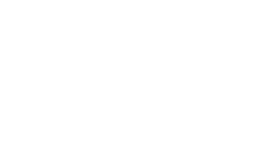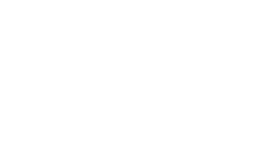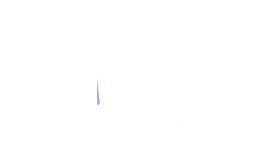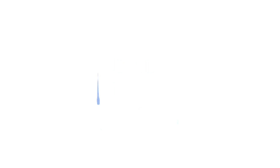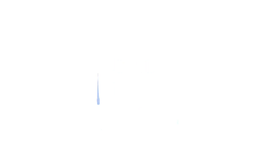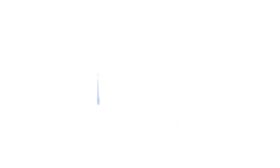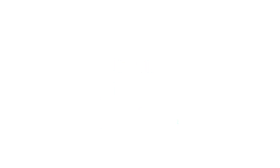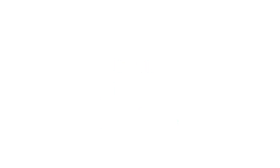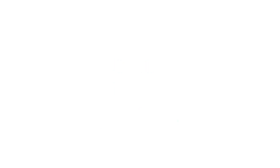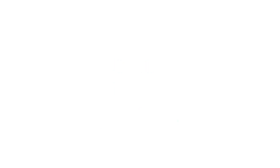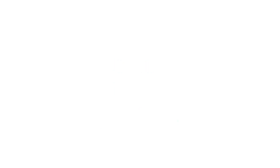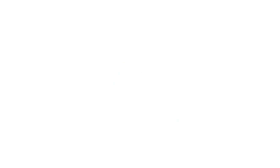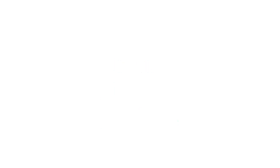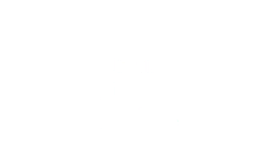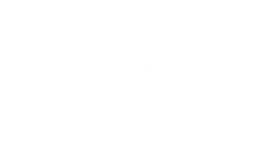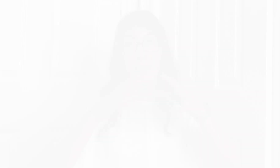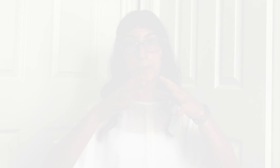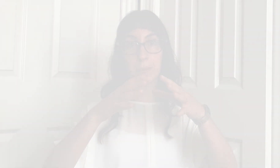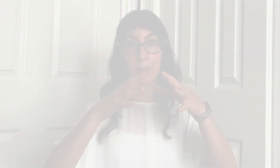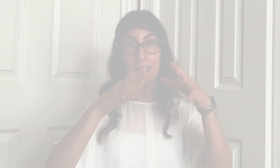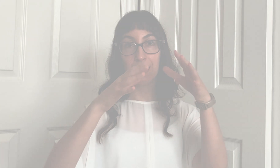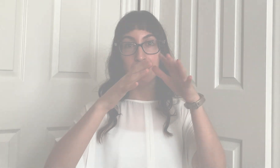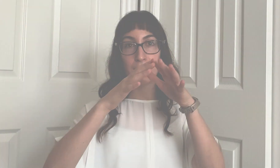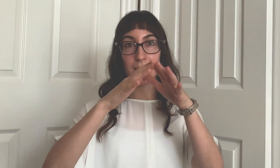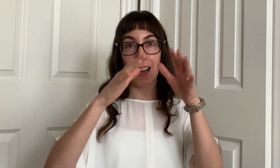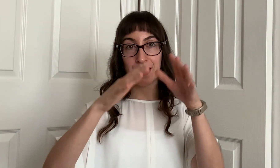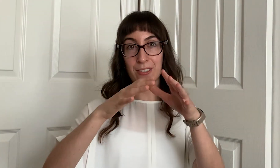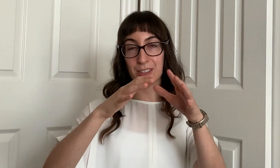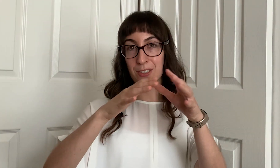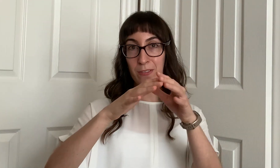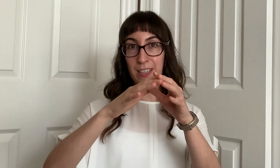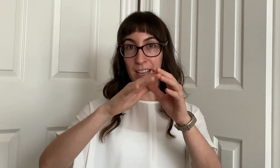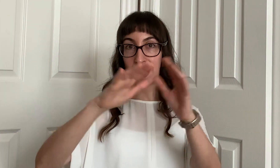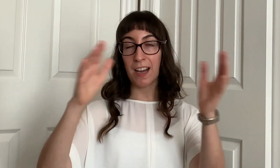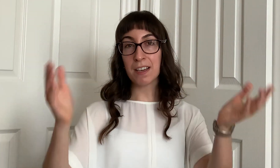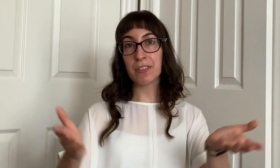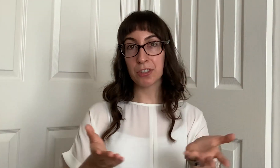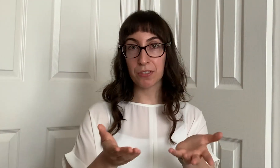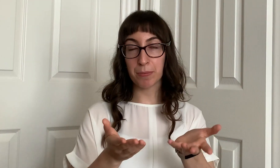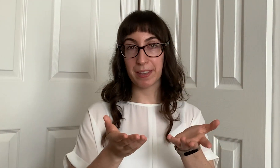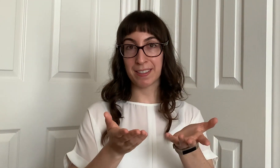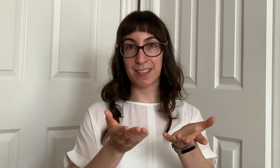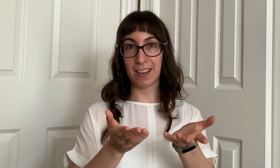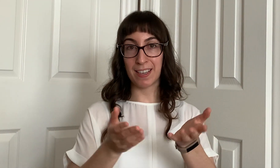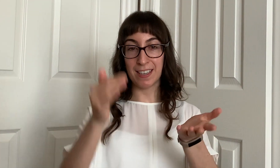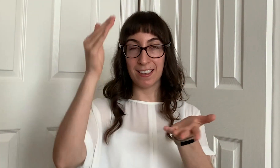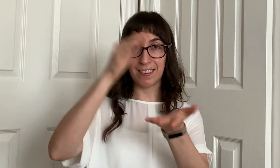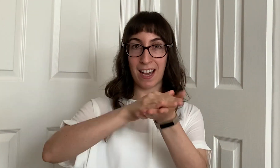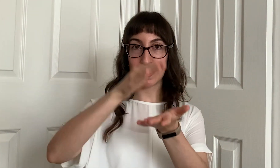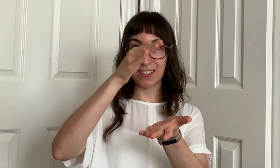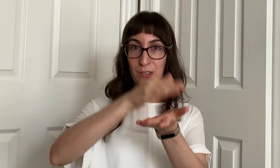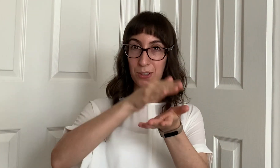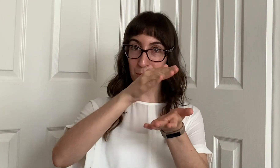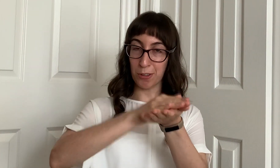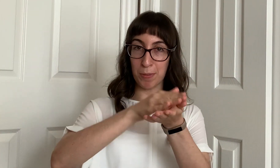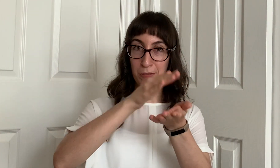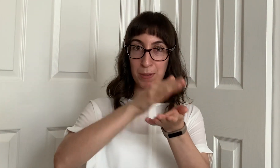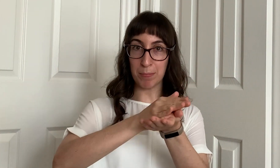anxiety and the people that you're serving that have issues with anxiety that's your group of people